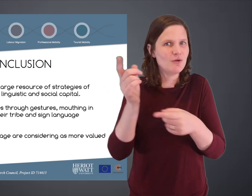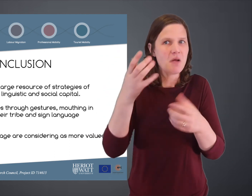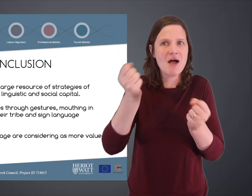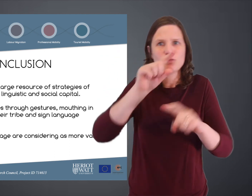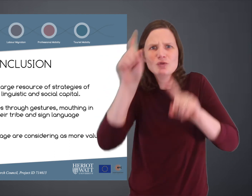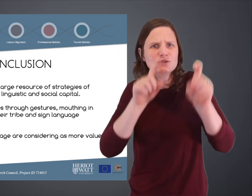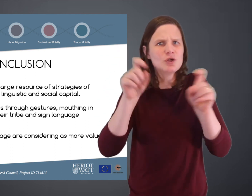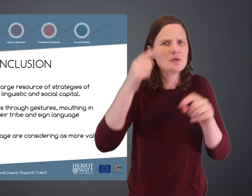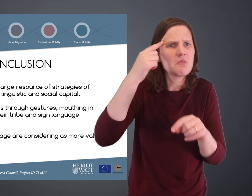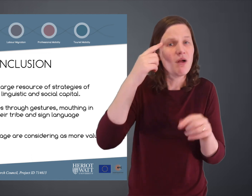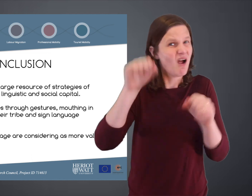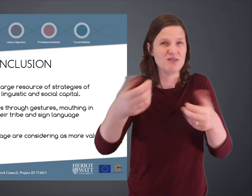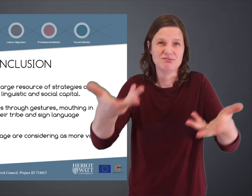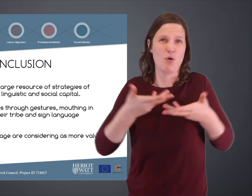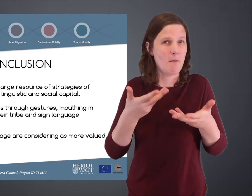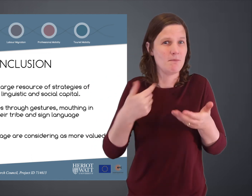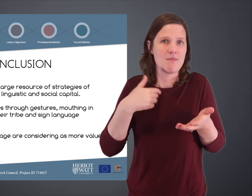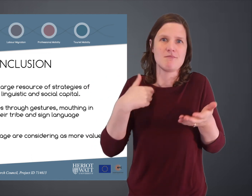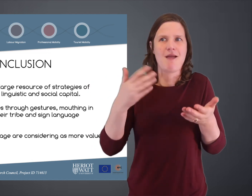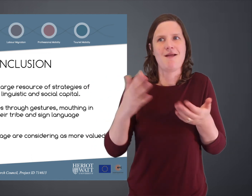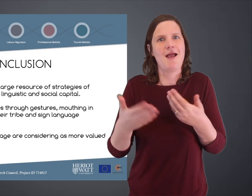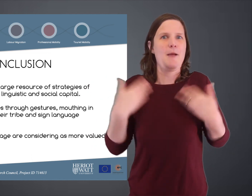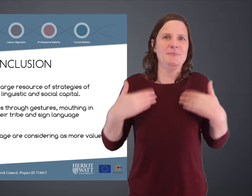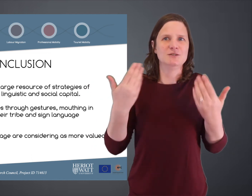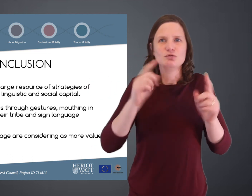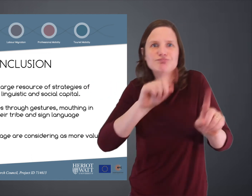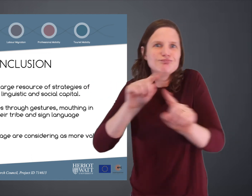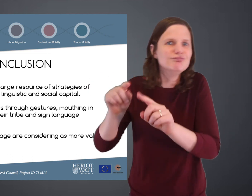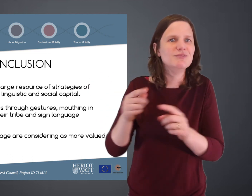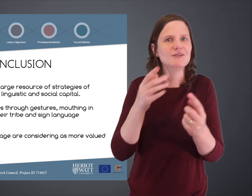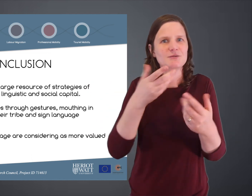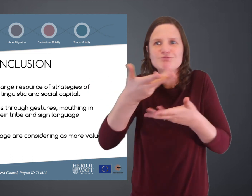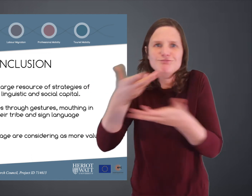presentation interesting, and I'm happy to answer any of your questions. Thank you.